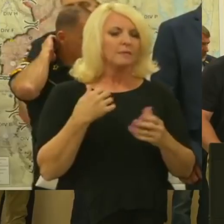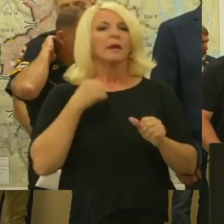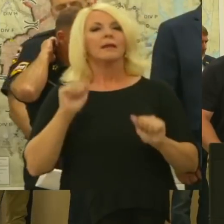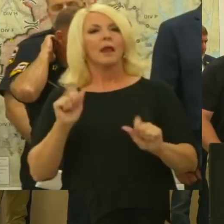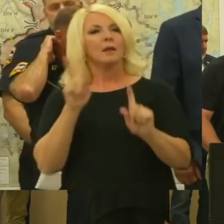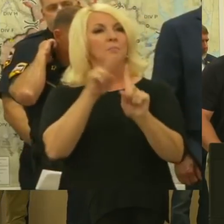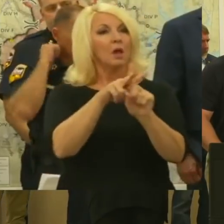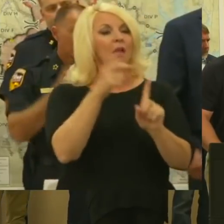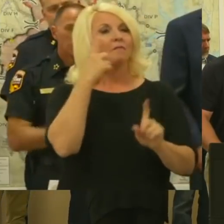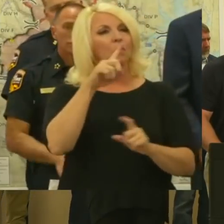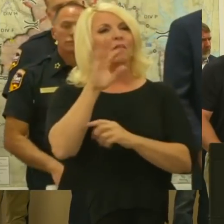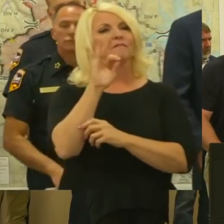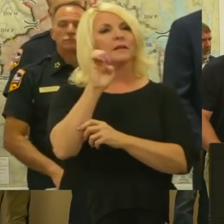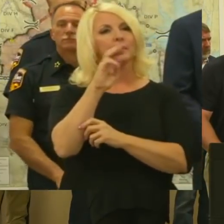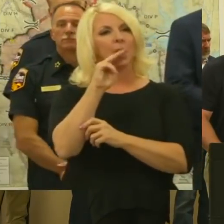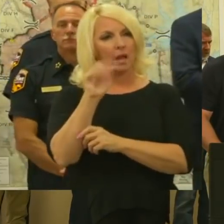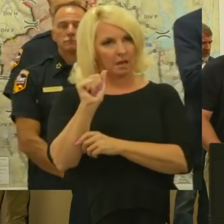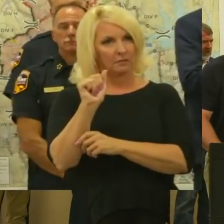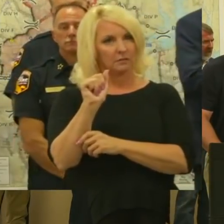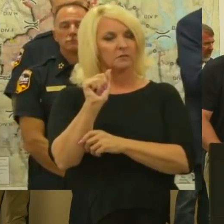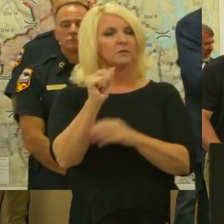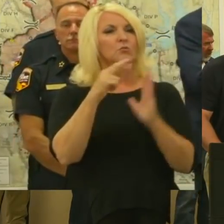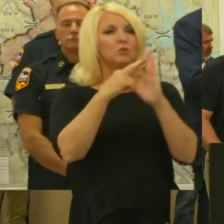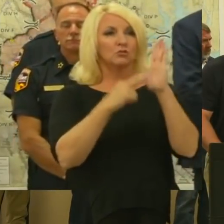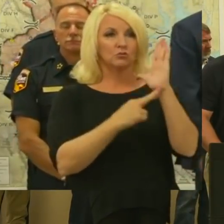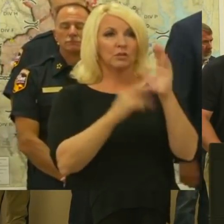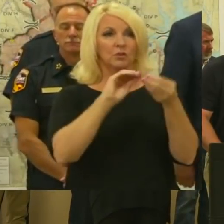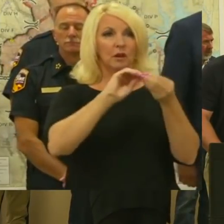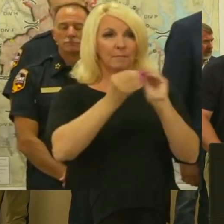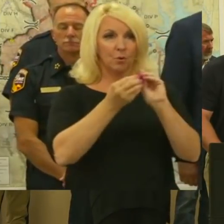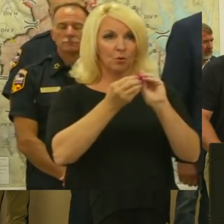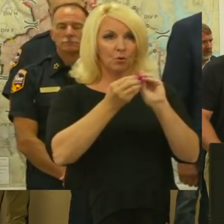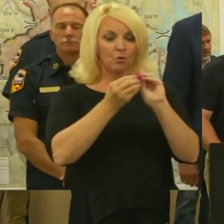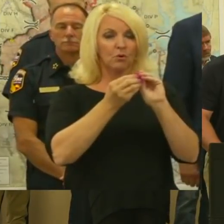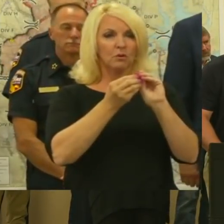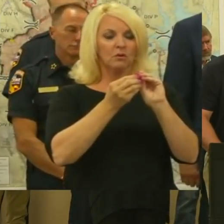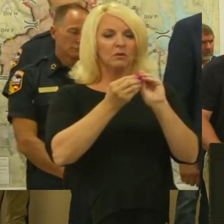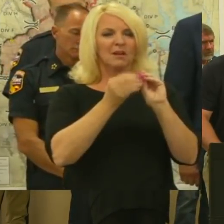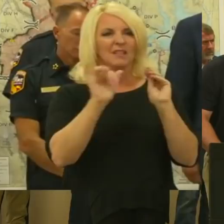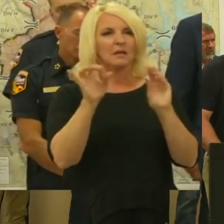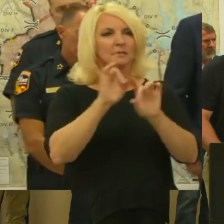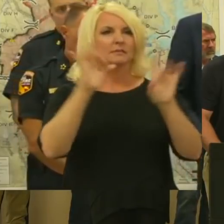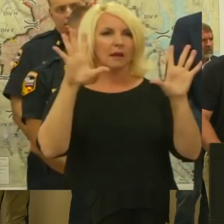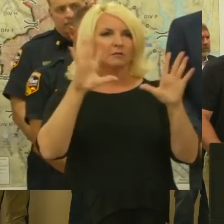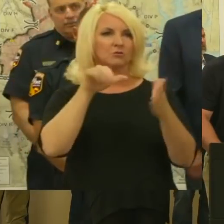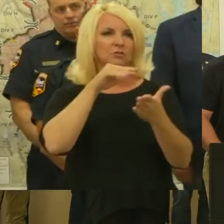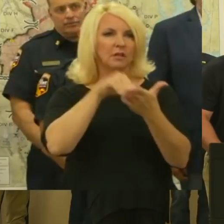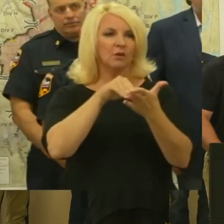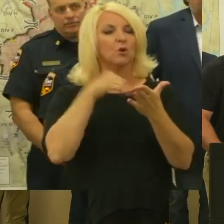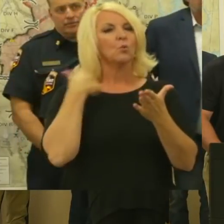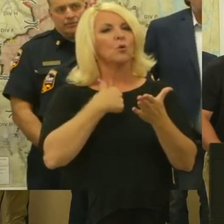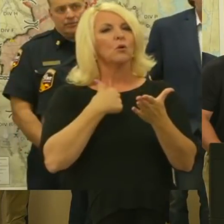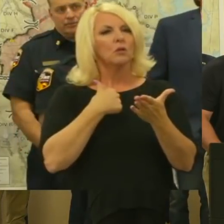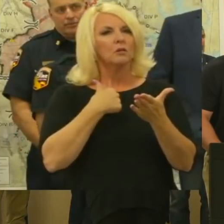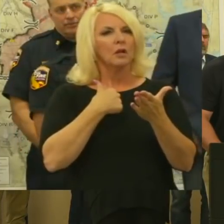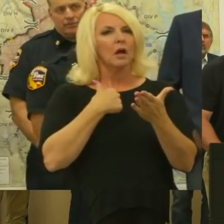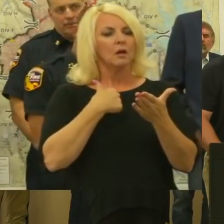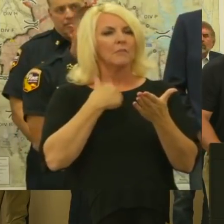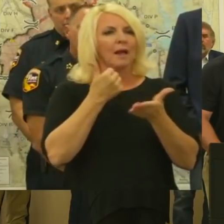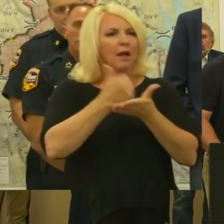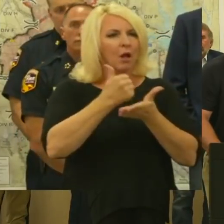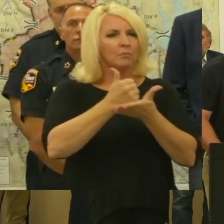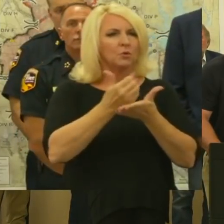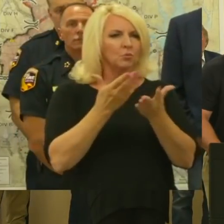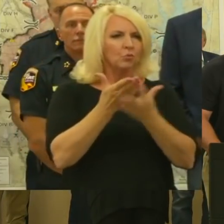to the FEMA registration number I gave you. You could go visit the Disaster Recovery Center, and we'll walk you through not only the programs that FEMA has